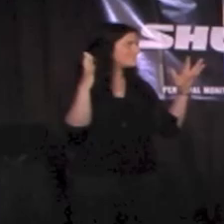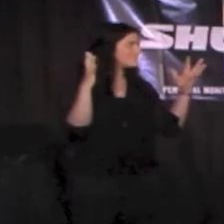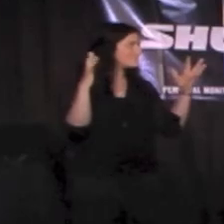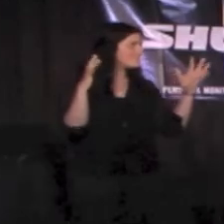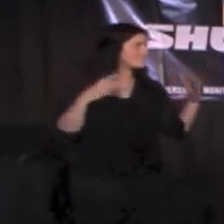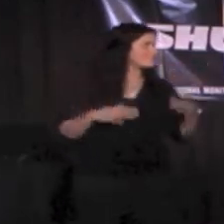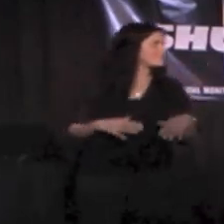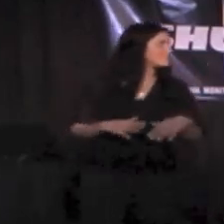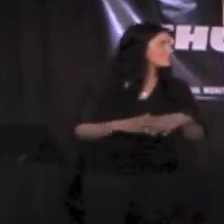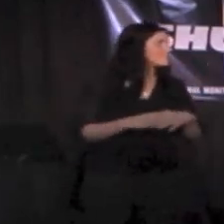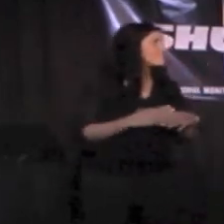That was great, great job Thank